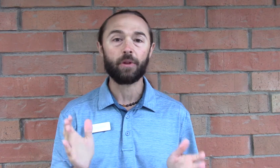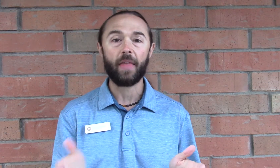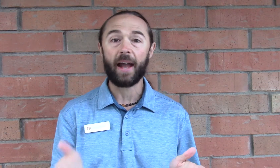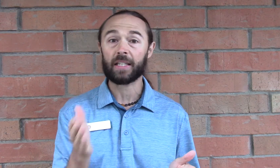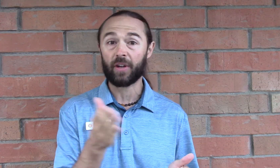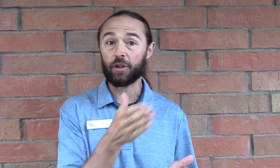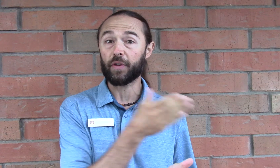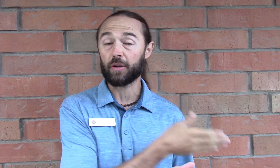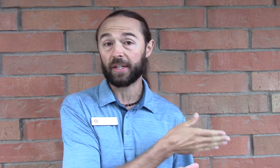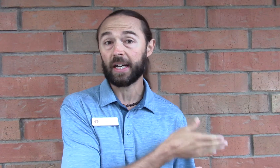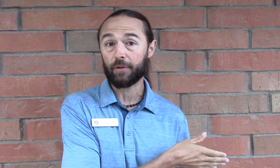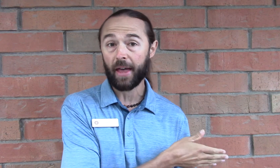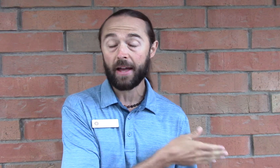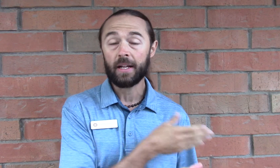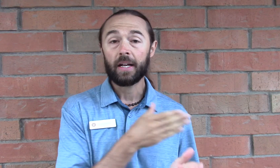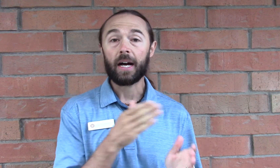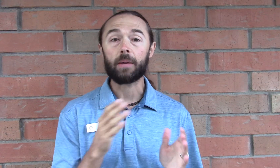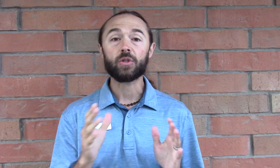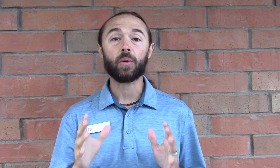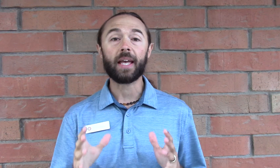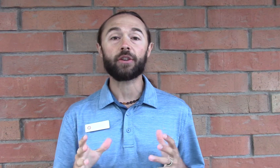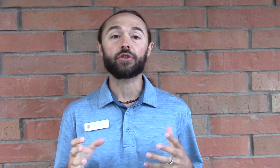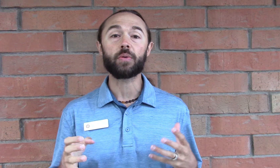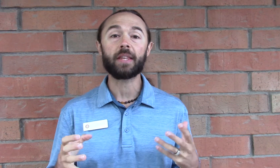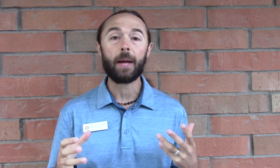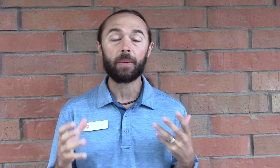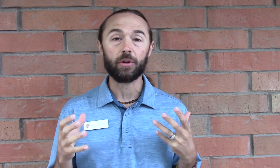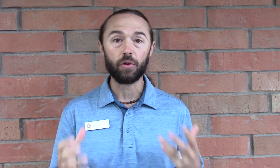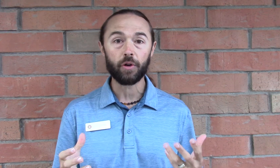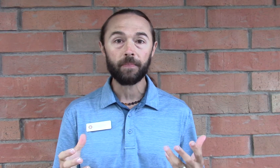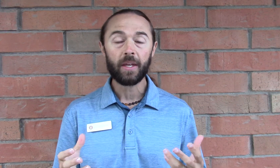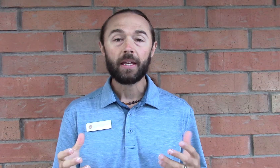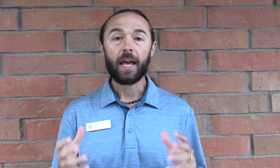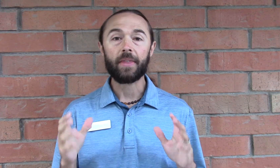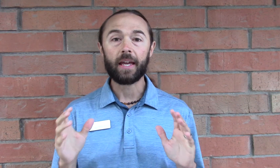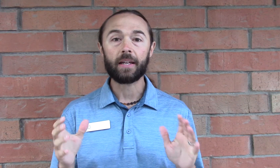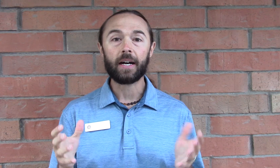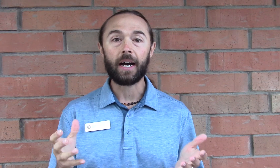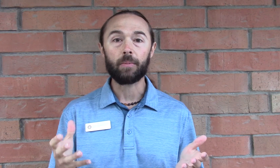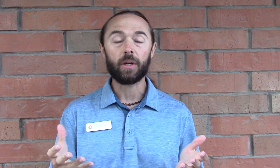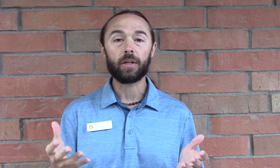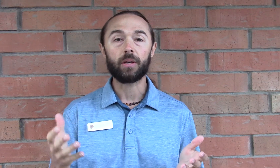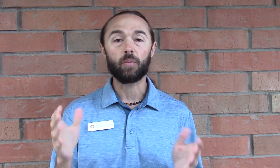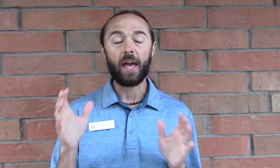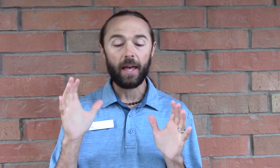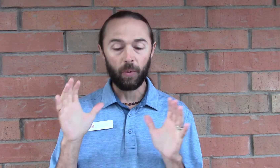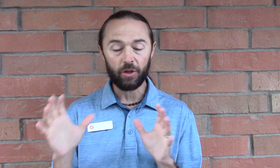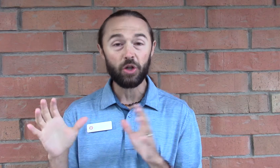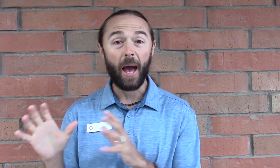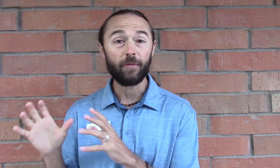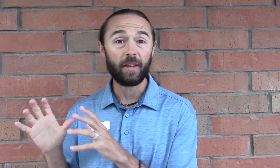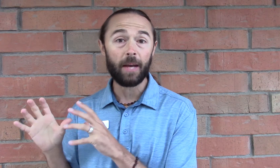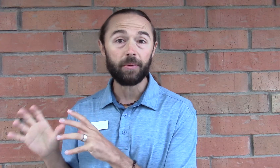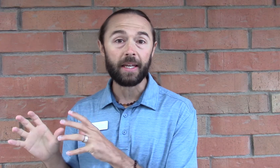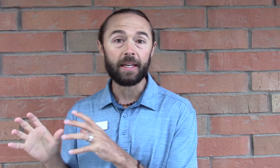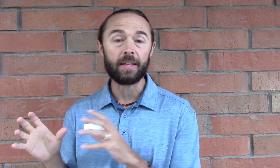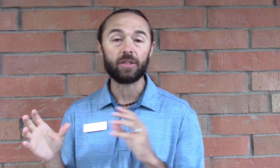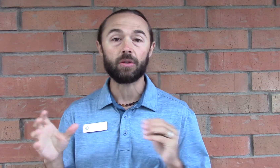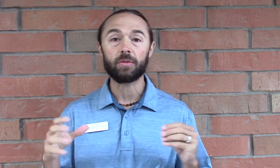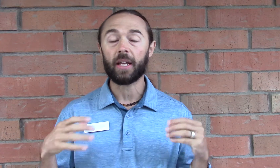than that because I've got other videos that cover that. So again you're doing the Epley maneuver and then what you do after the Epley is you take